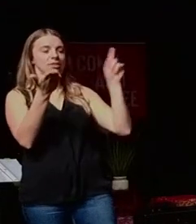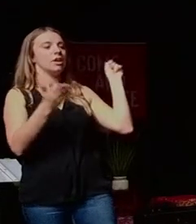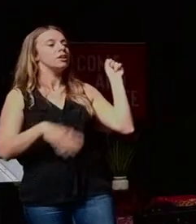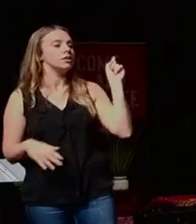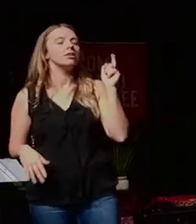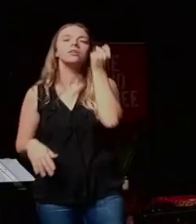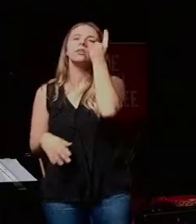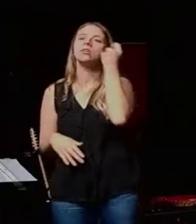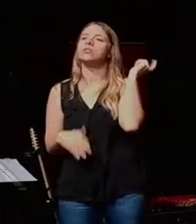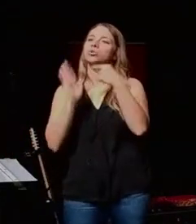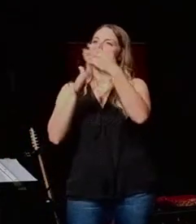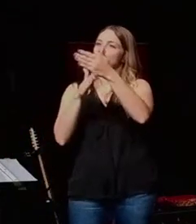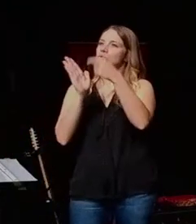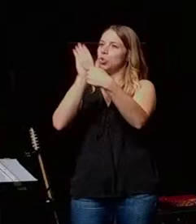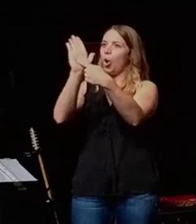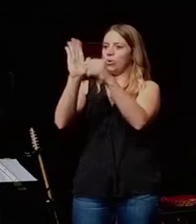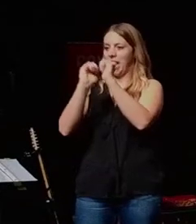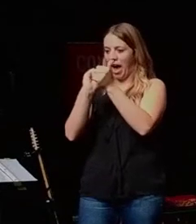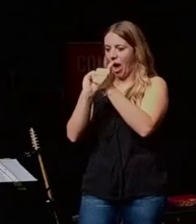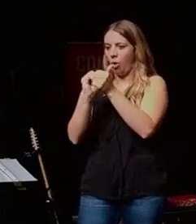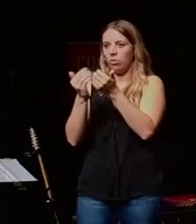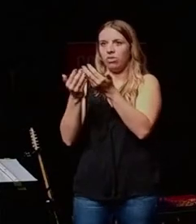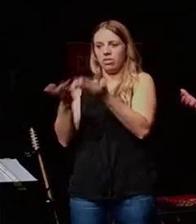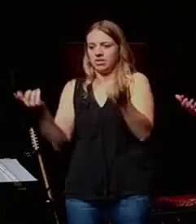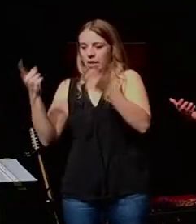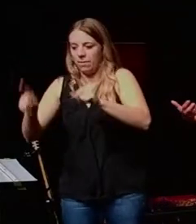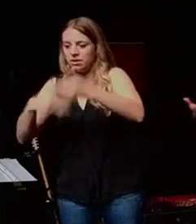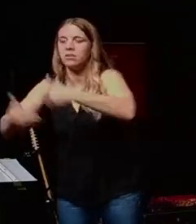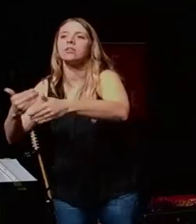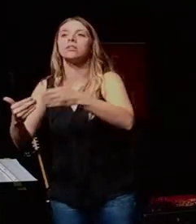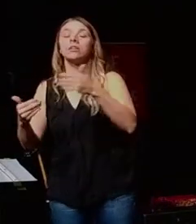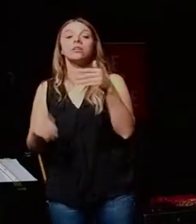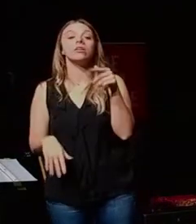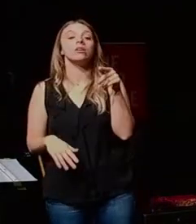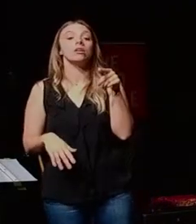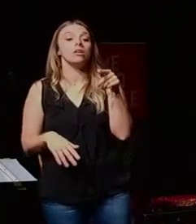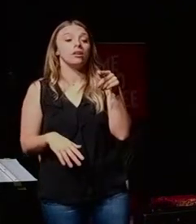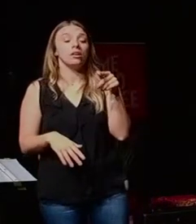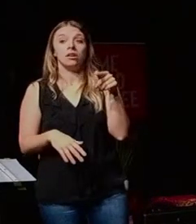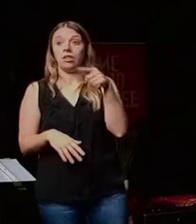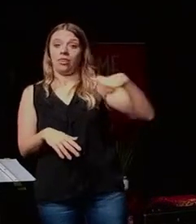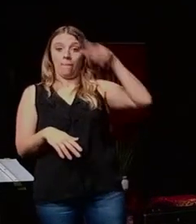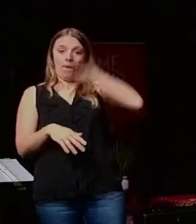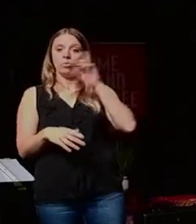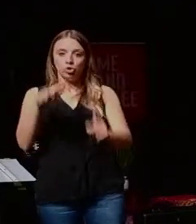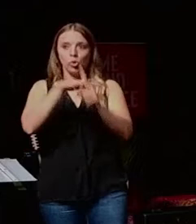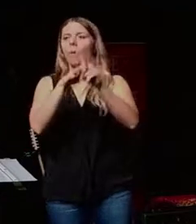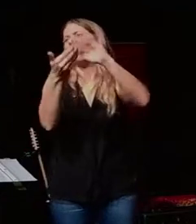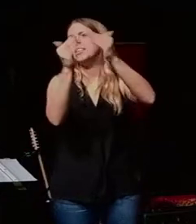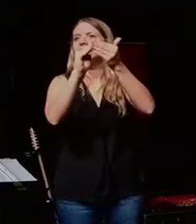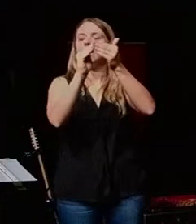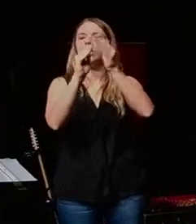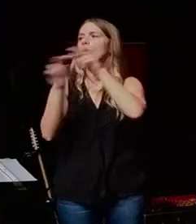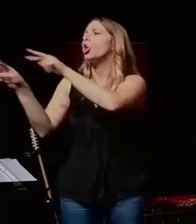it shows even the nature of how things went down, right? He would show up in the city and they would look around and they would go, okay, what's the, what are the